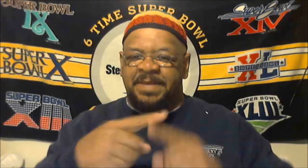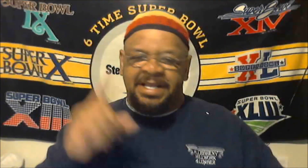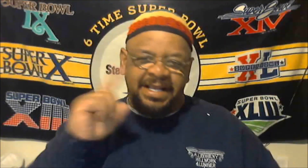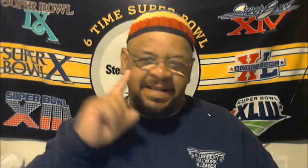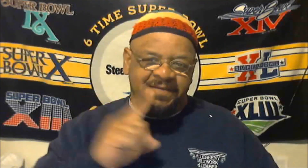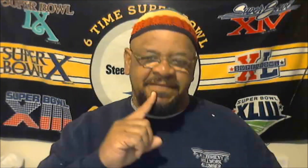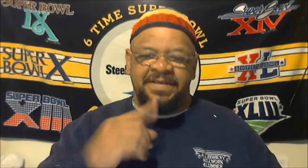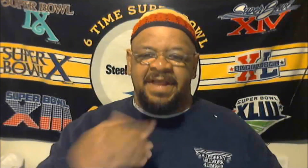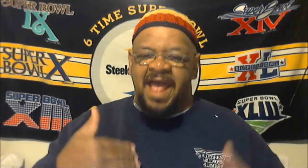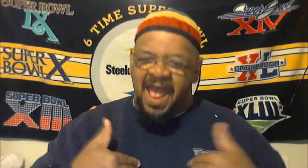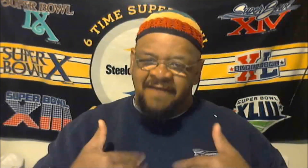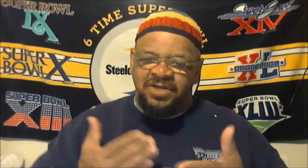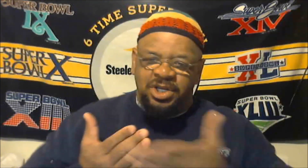And I cut the little pieces.